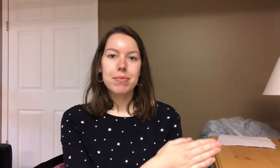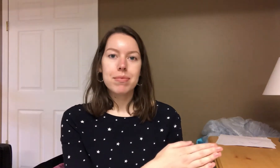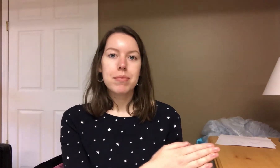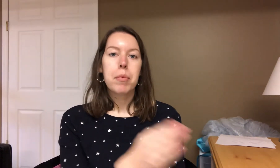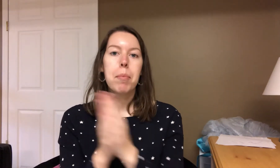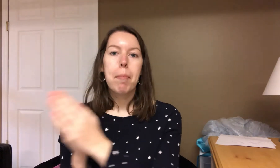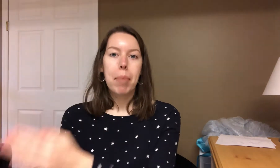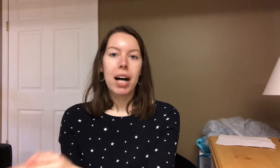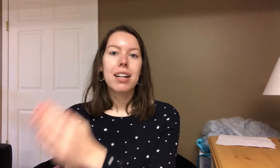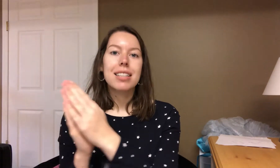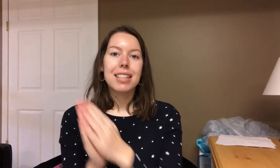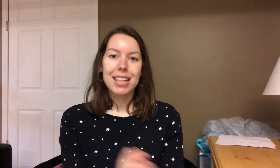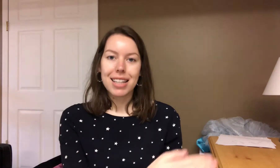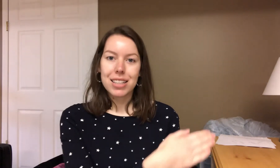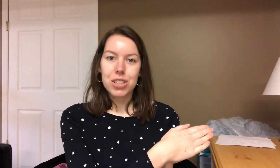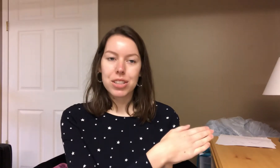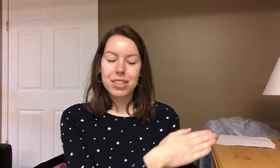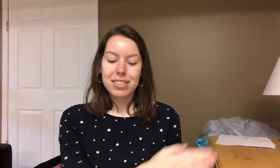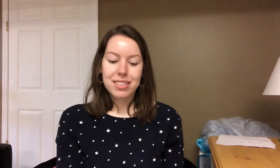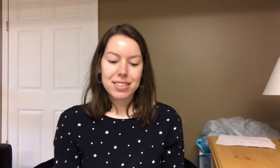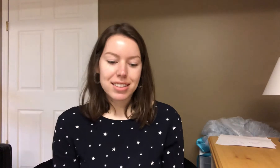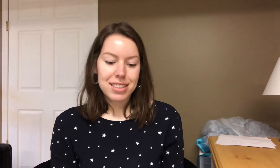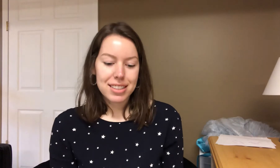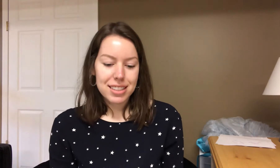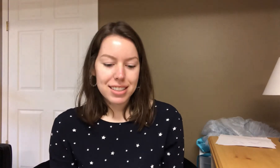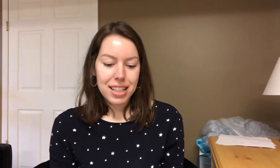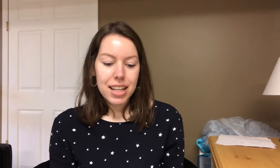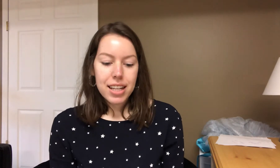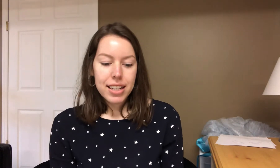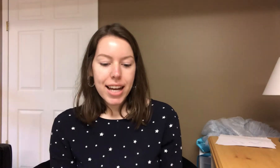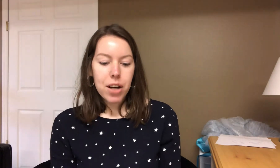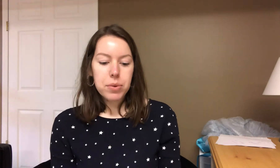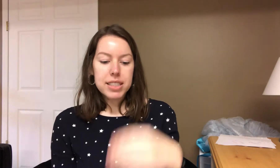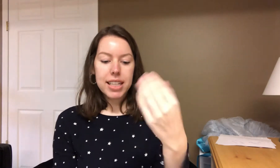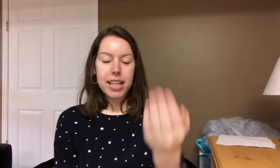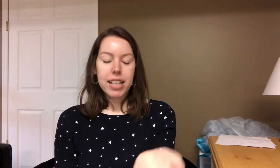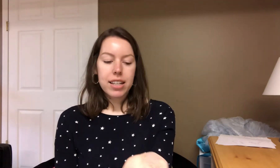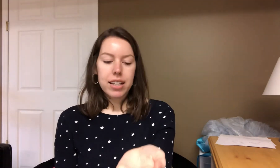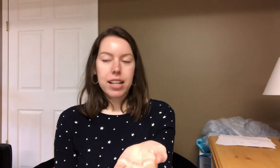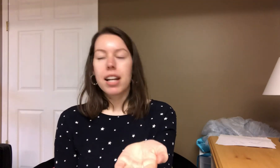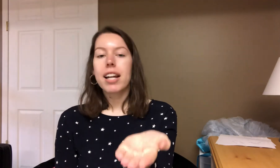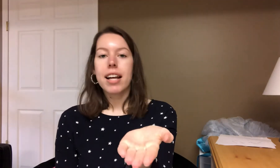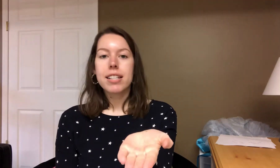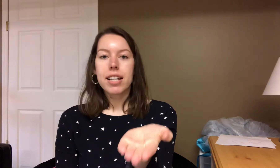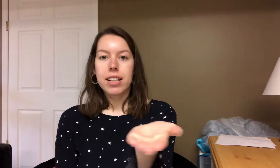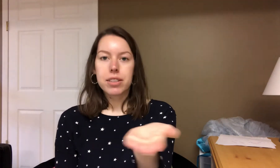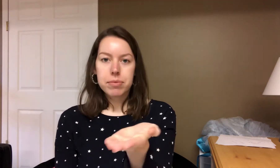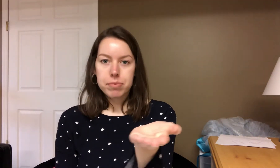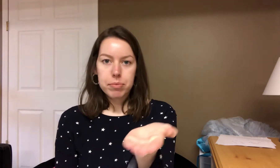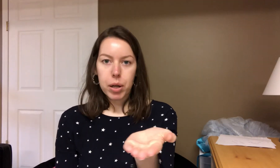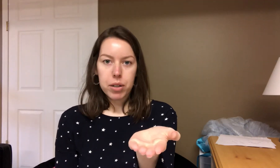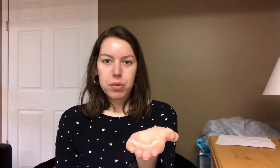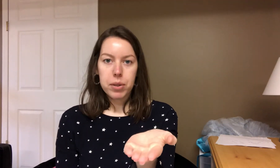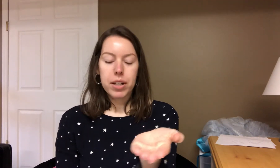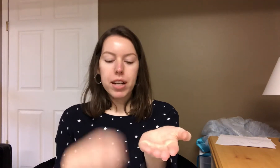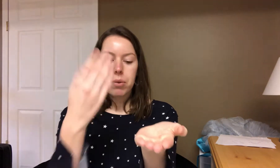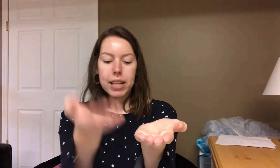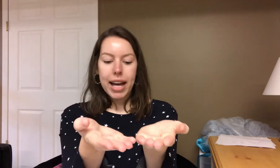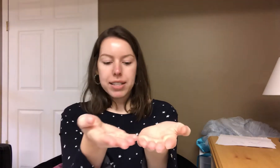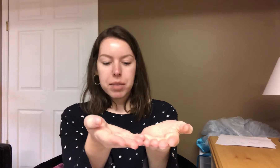Puh-each. Now we'll say an ending part of the word and we'll add to the